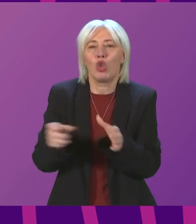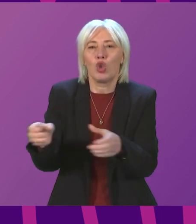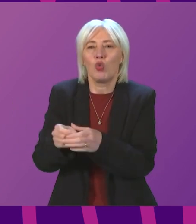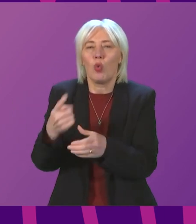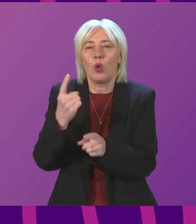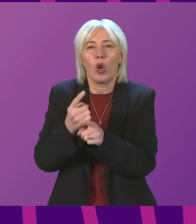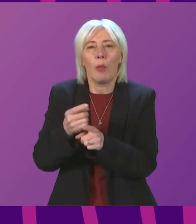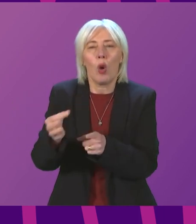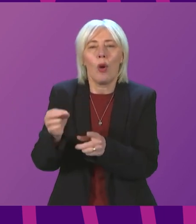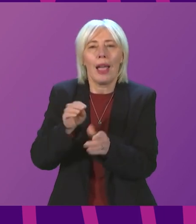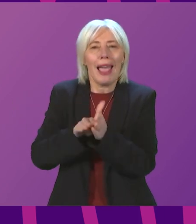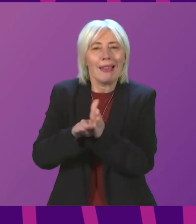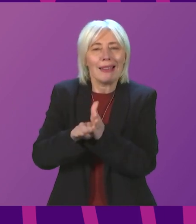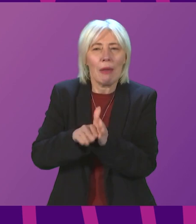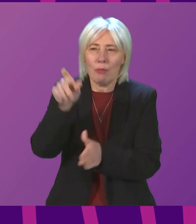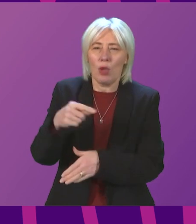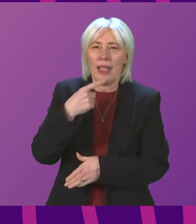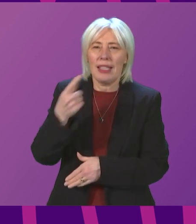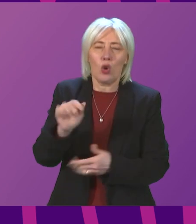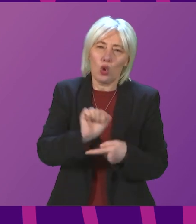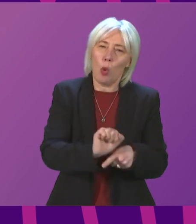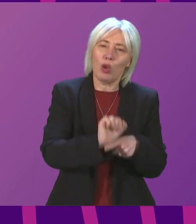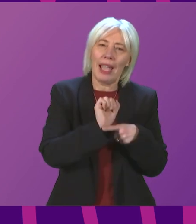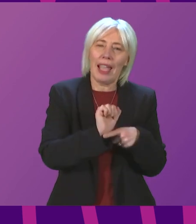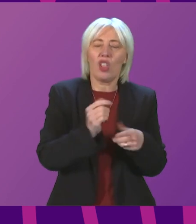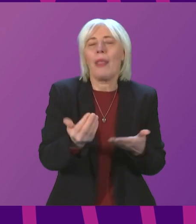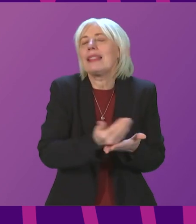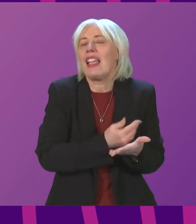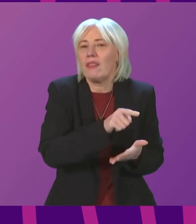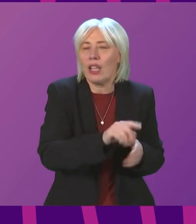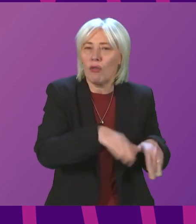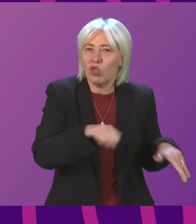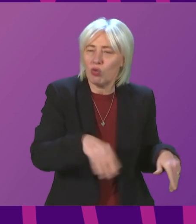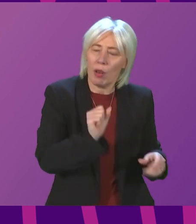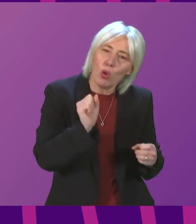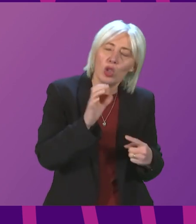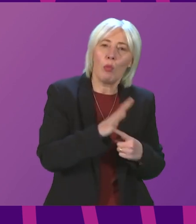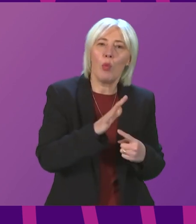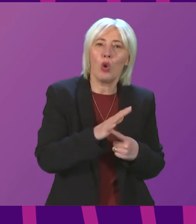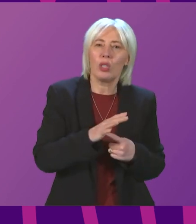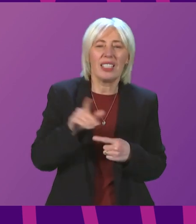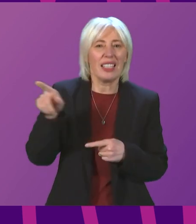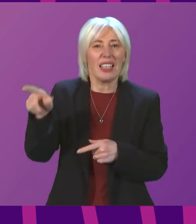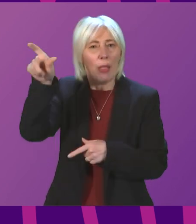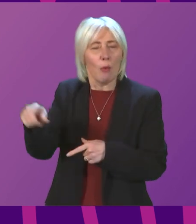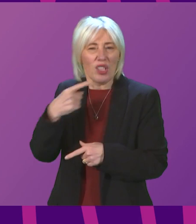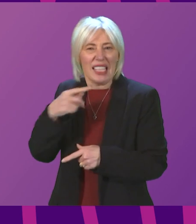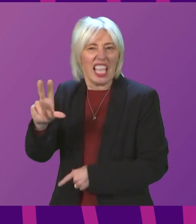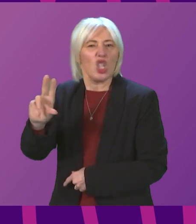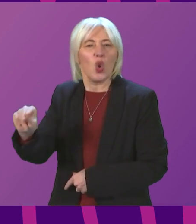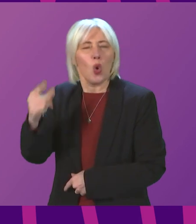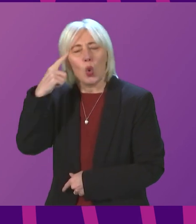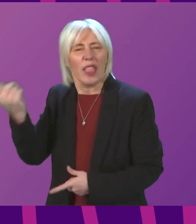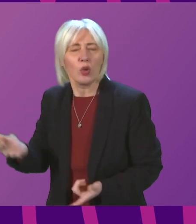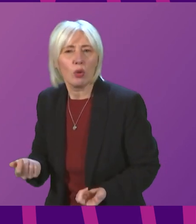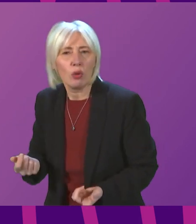question posed to her, don't you think the protection of children, the safety of children is the most important thing? And her answer was, no, I don't. That seems